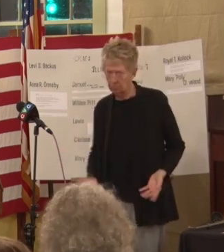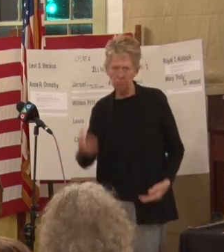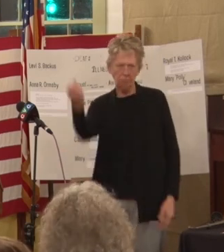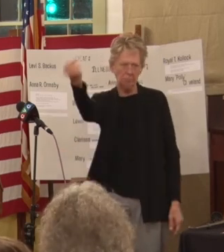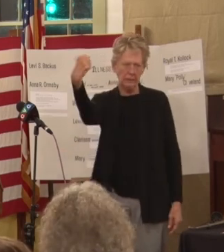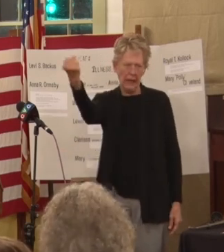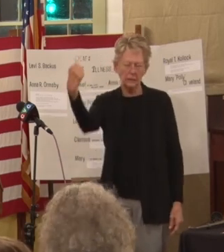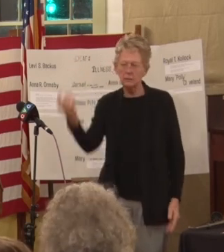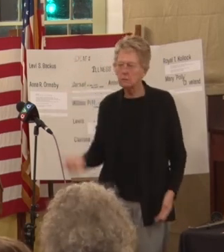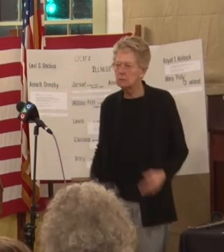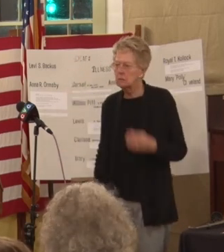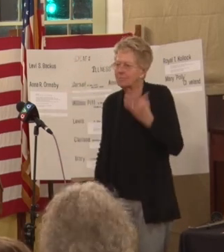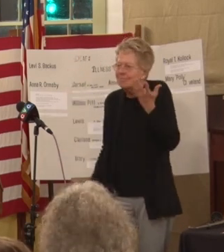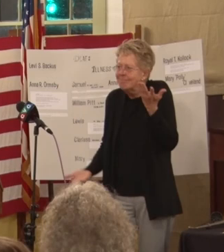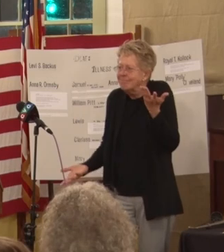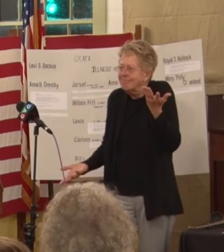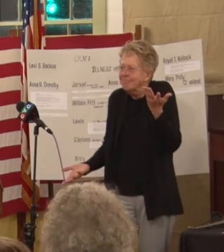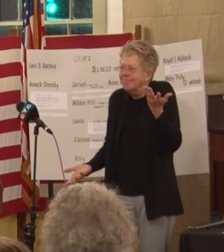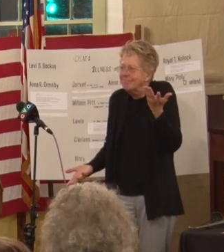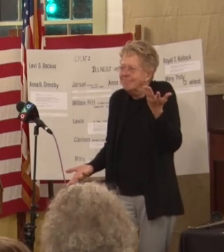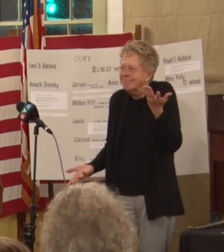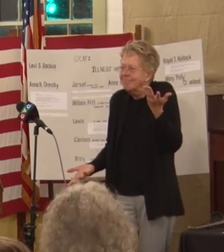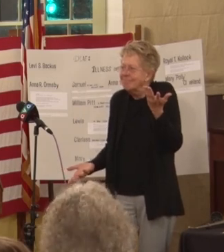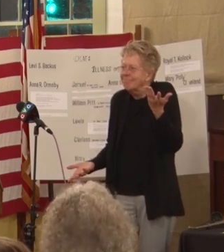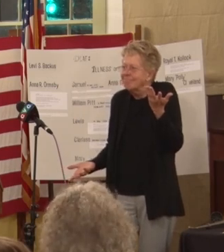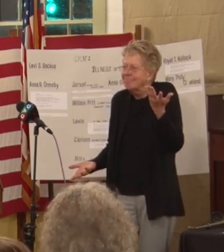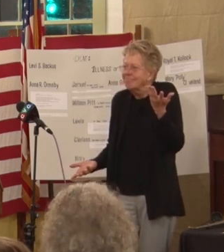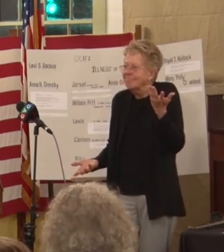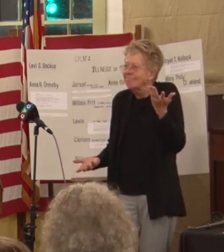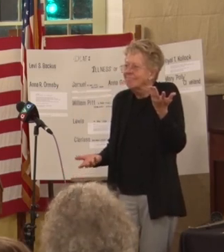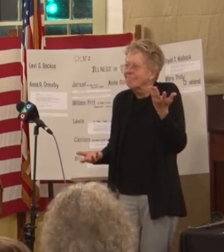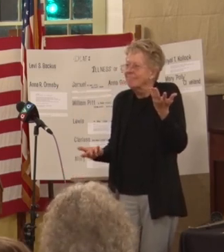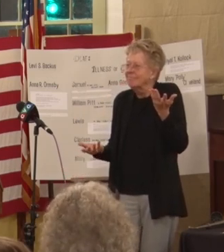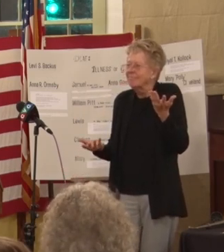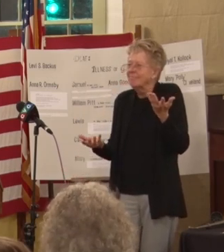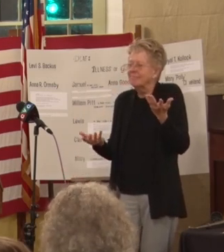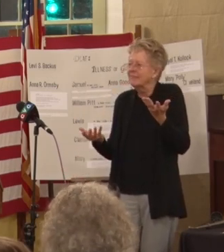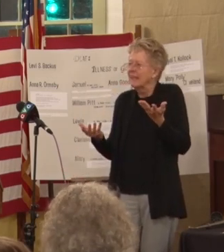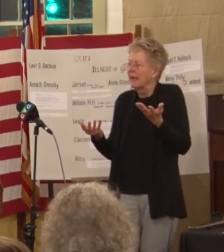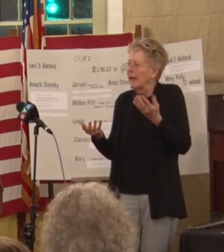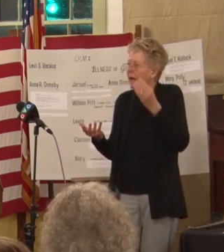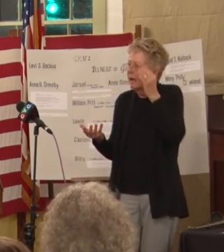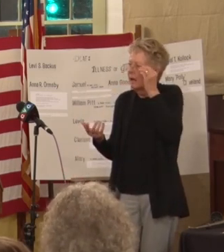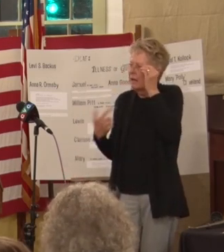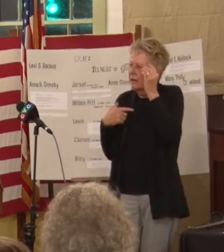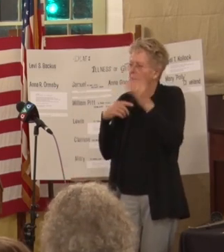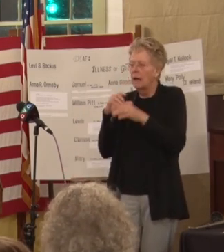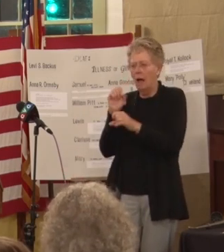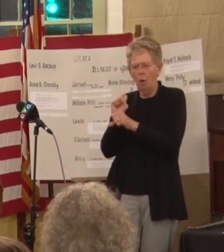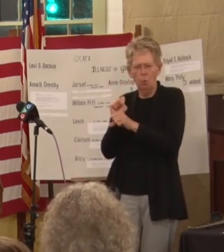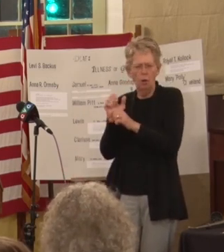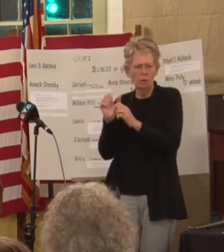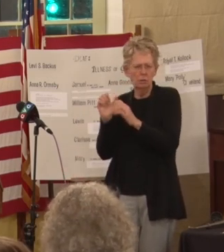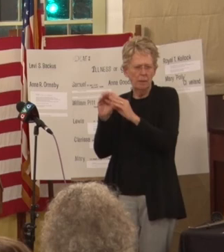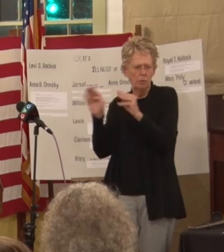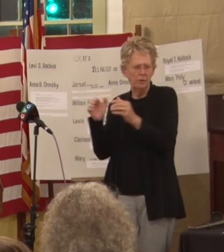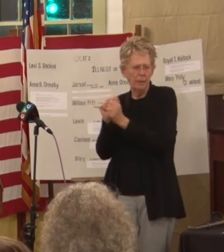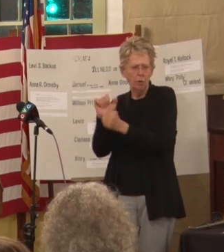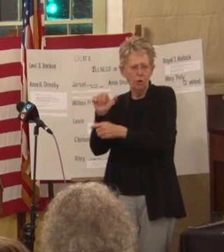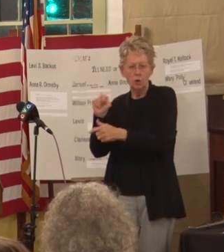so you know time and time again you would always get that and you know I worked in the museum with Jean and the first thing that